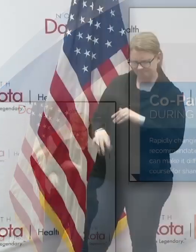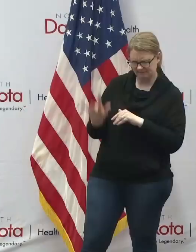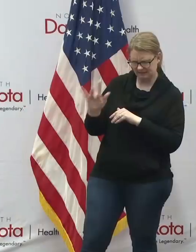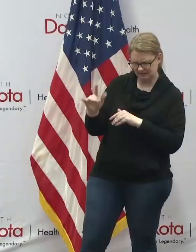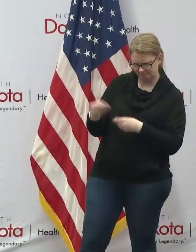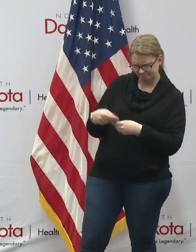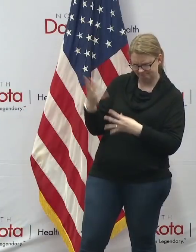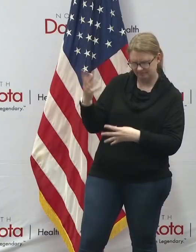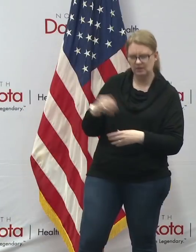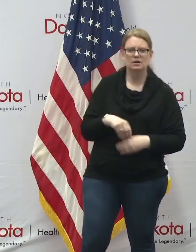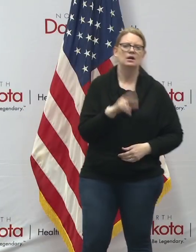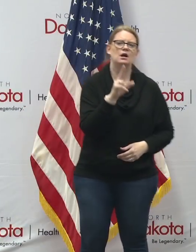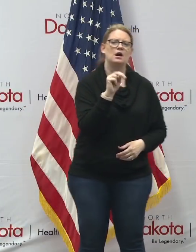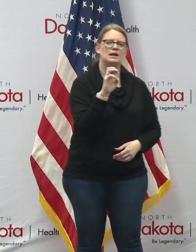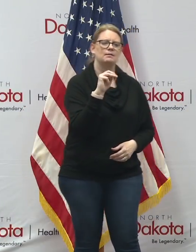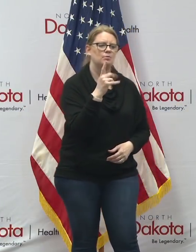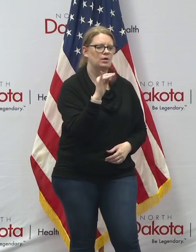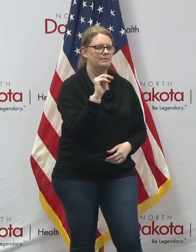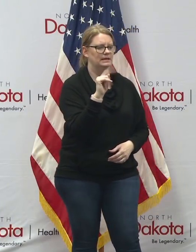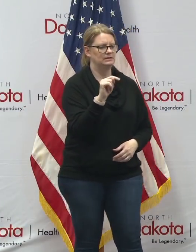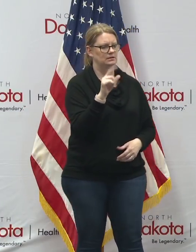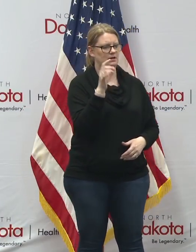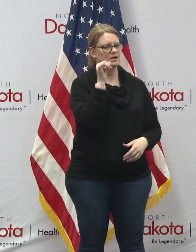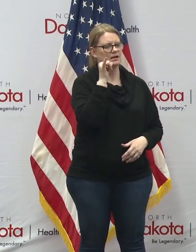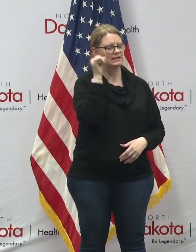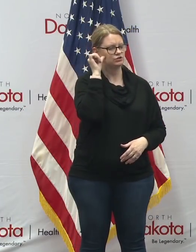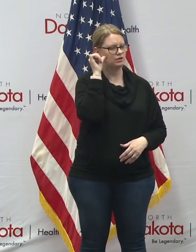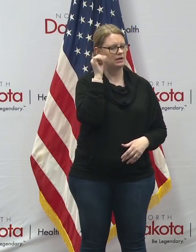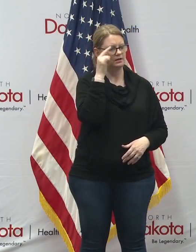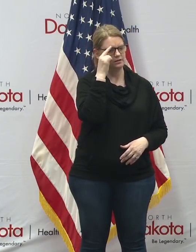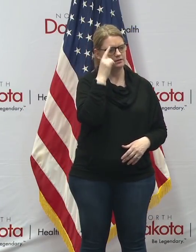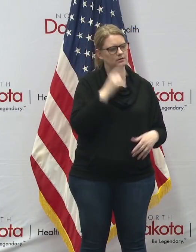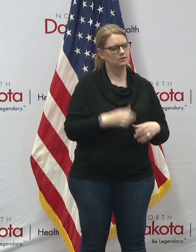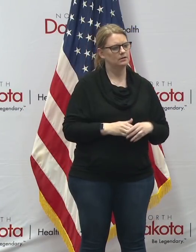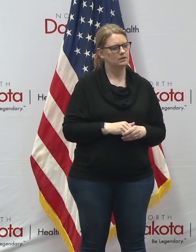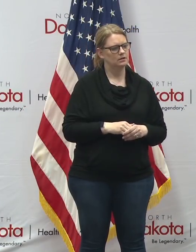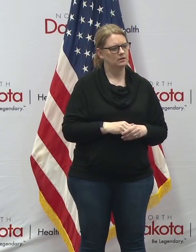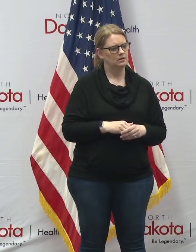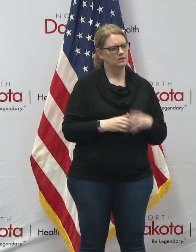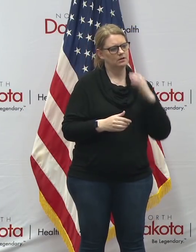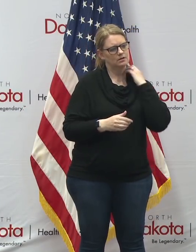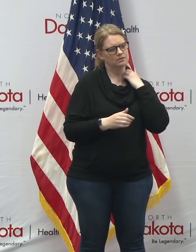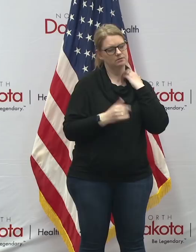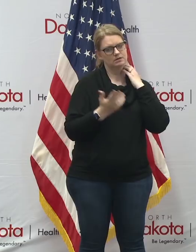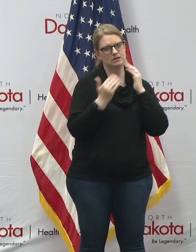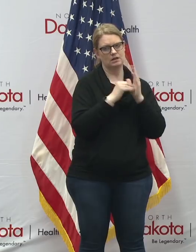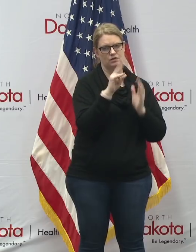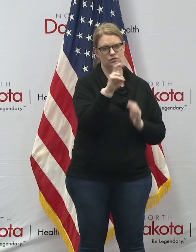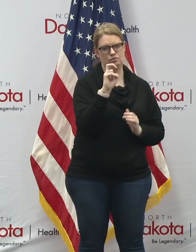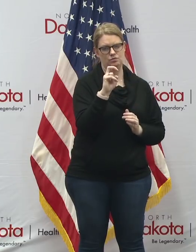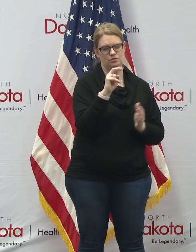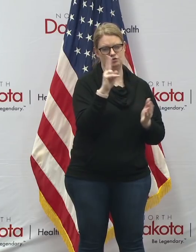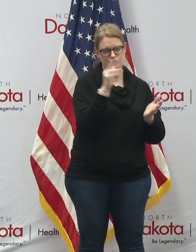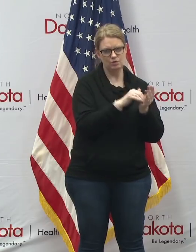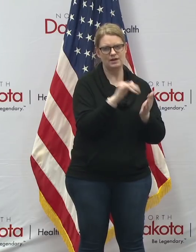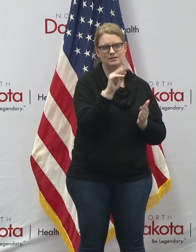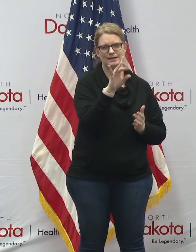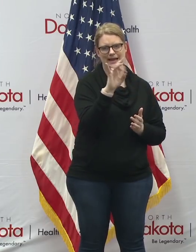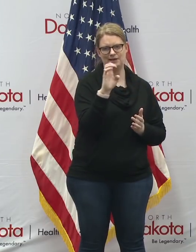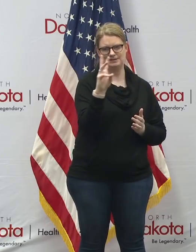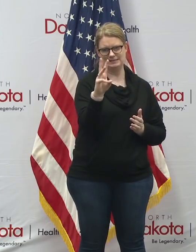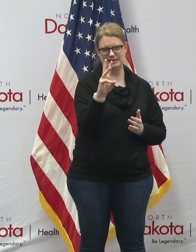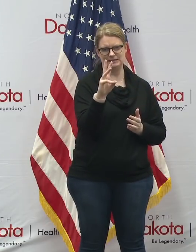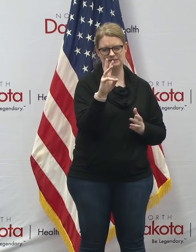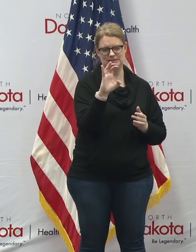topic unemployment uh yesterday uh we had another 2806 unemployment claims